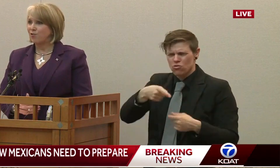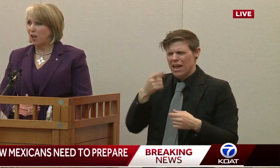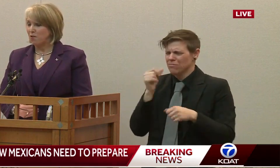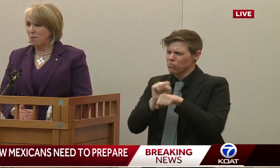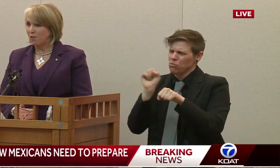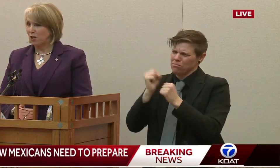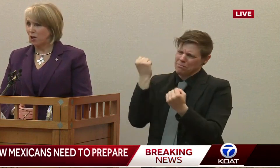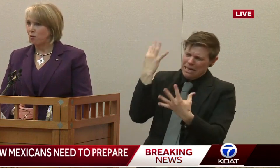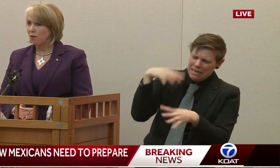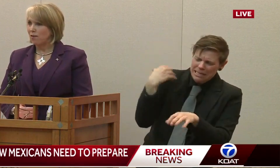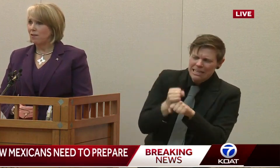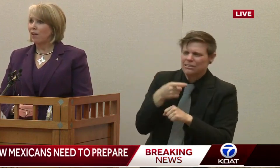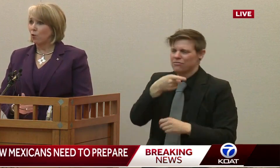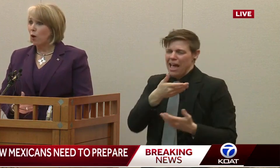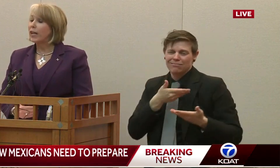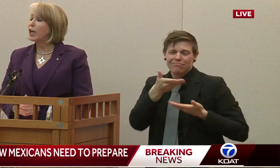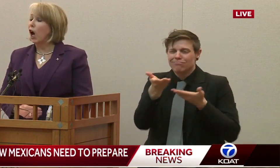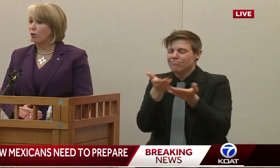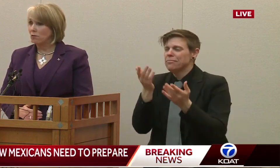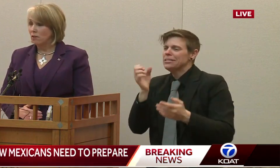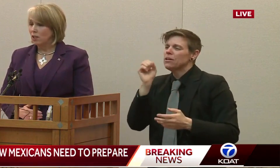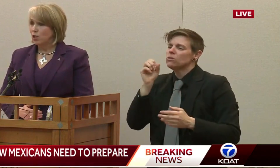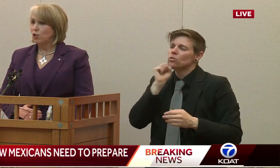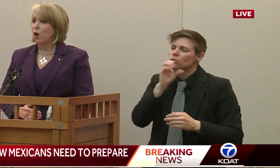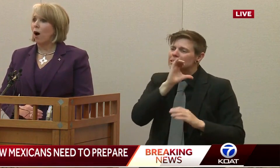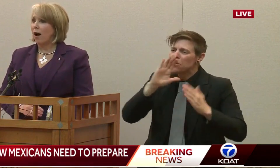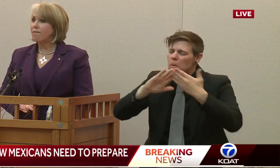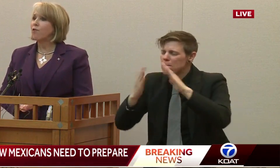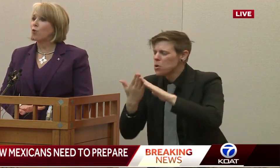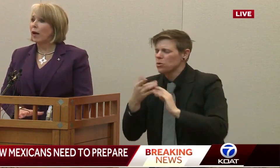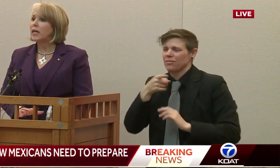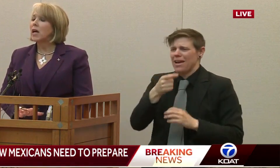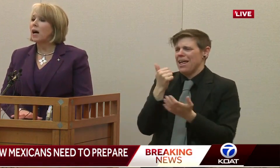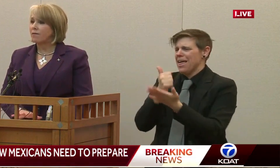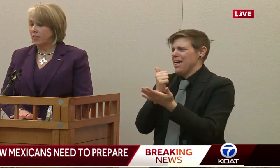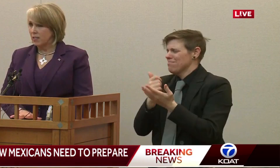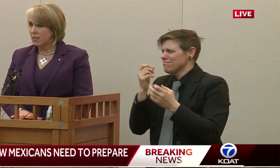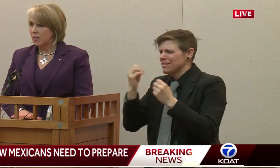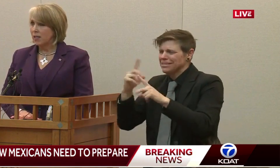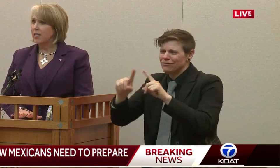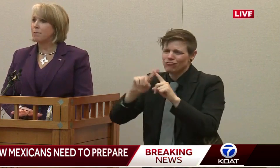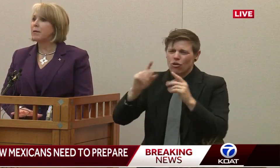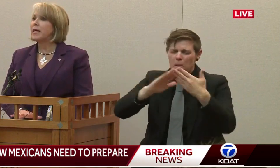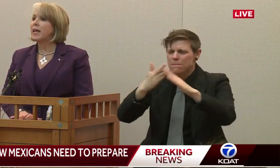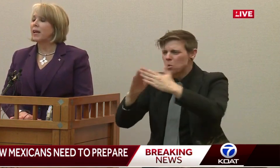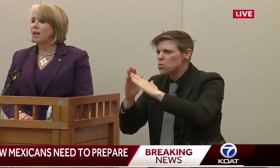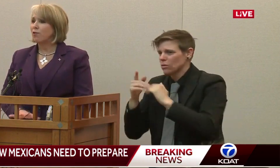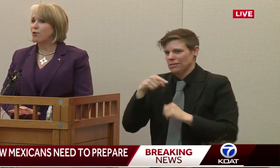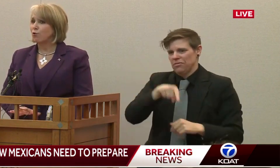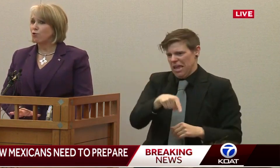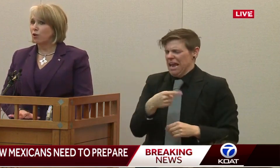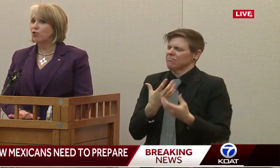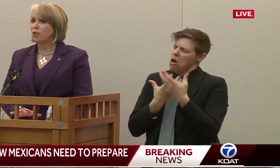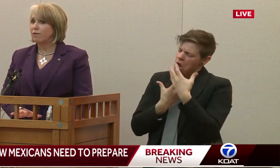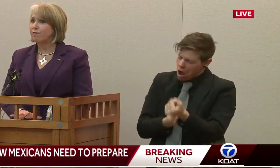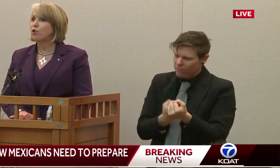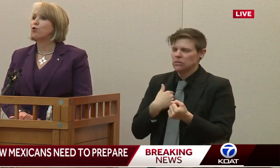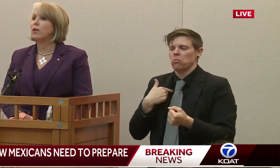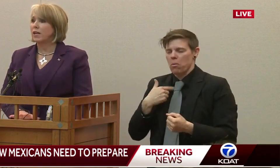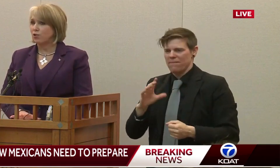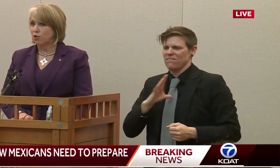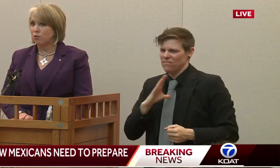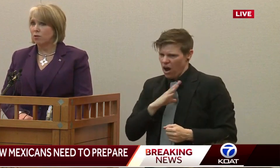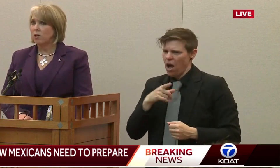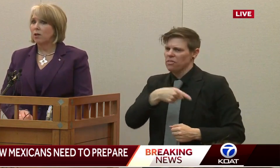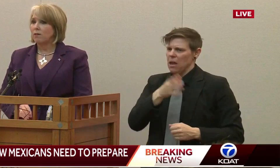in the state of New Mexico, they're ready to go. So, I have great confidence in meeting the nutrition and